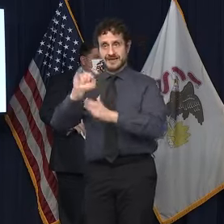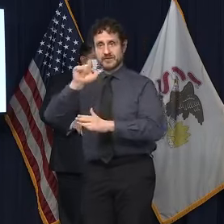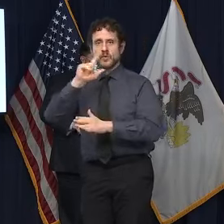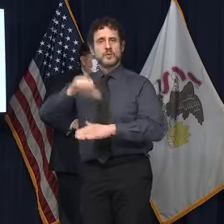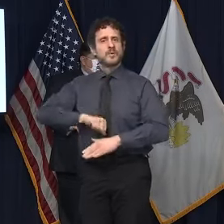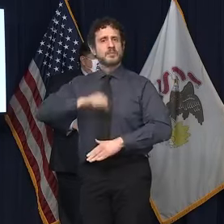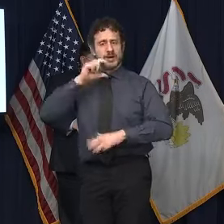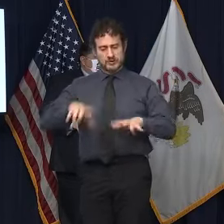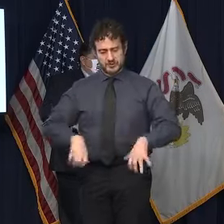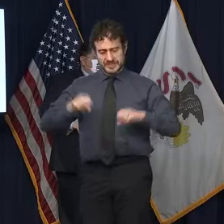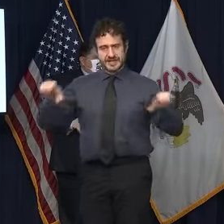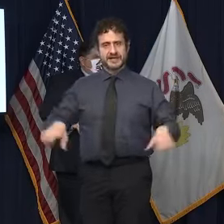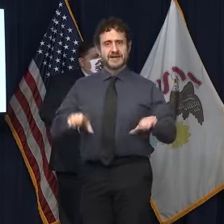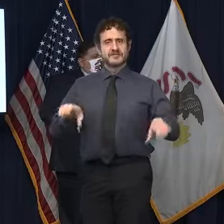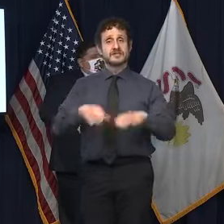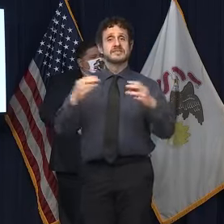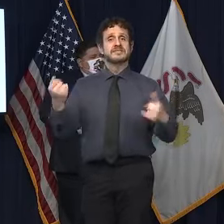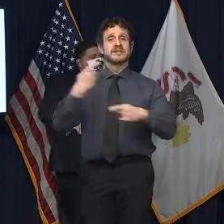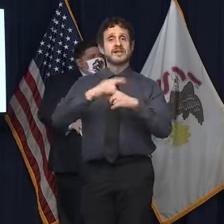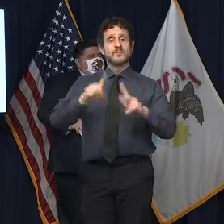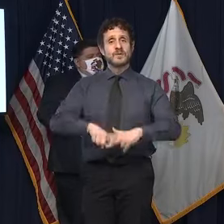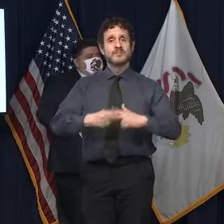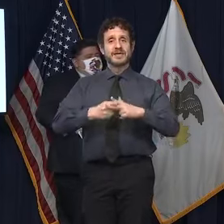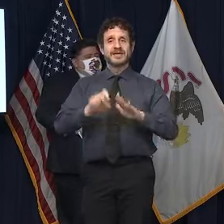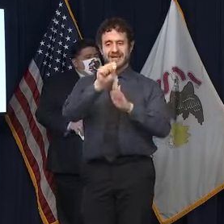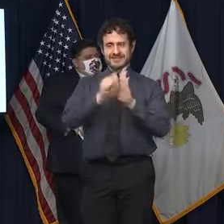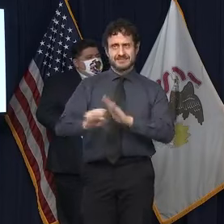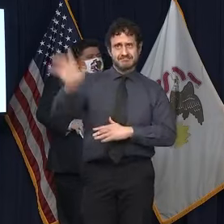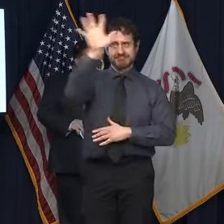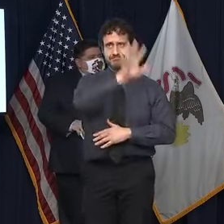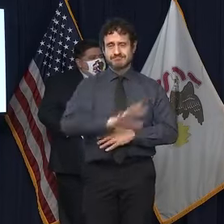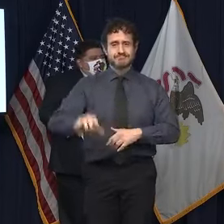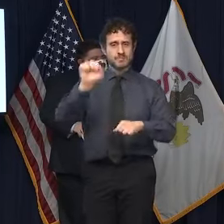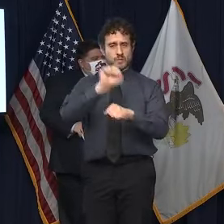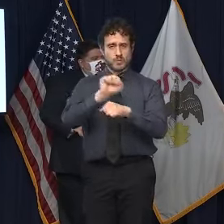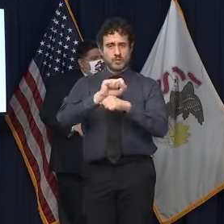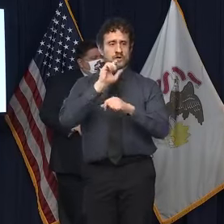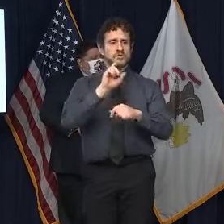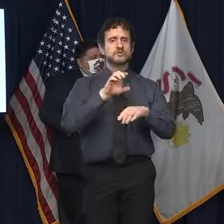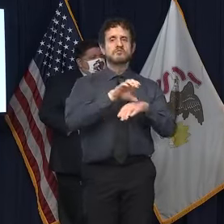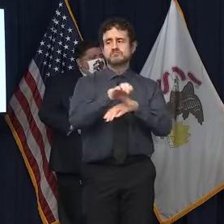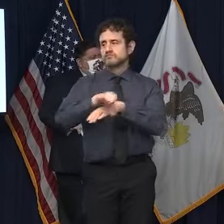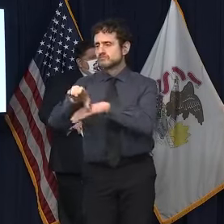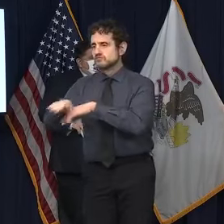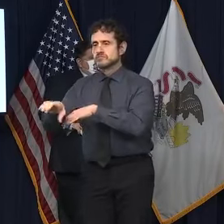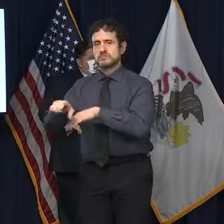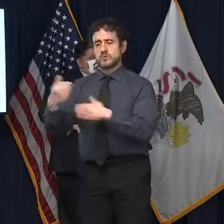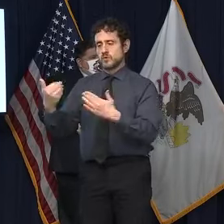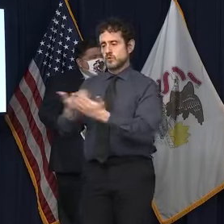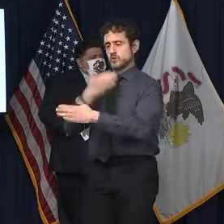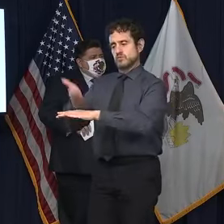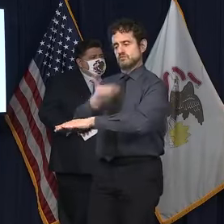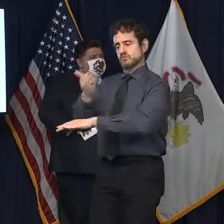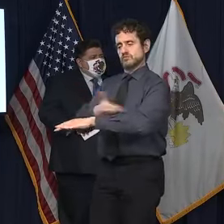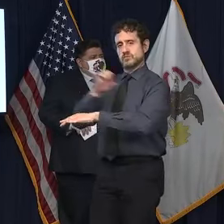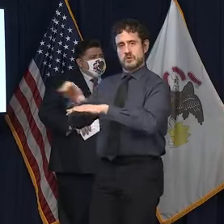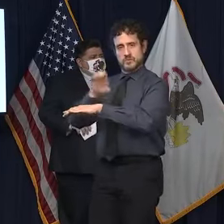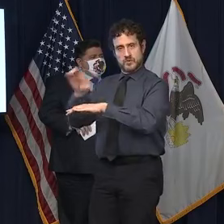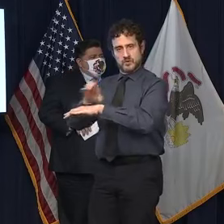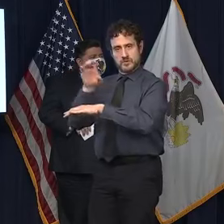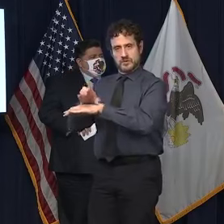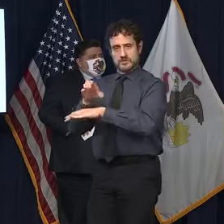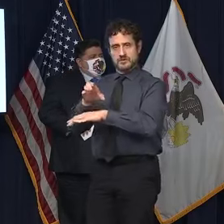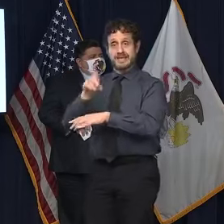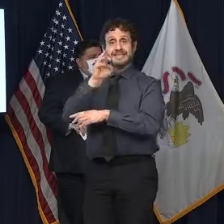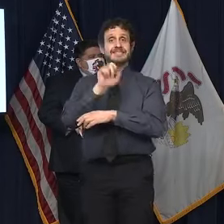Today represents the launch of a statewide effort to distribute refurbished computers, digital literacy